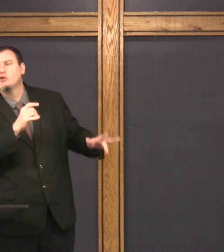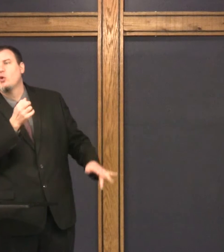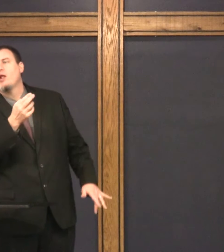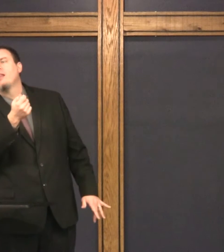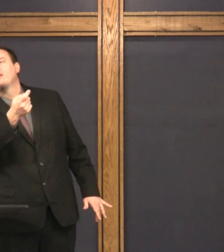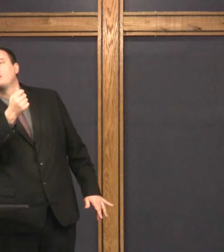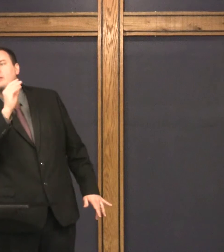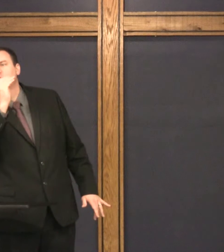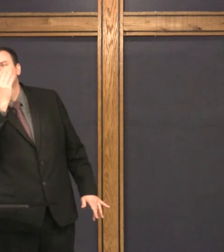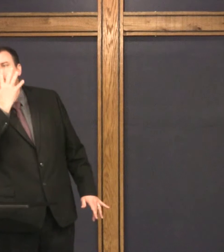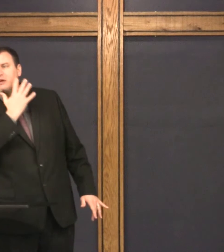Maybe,